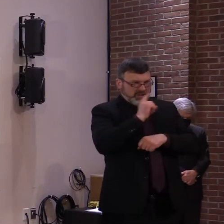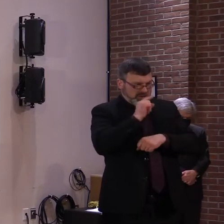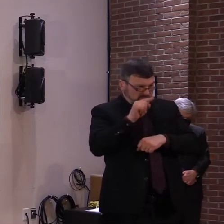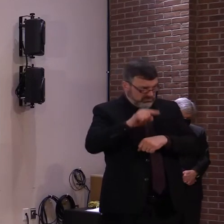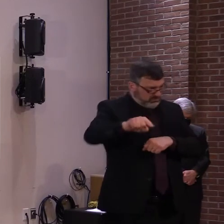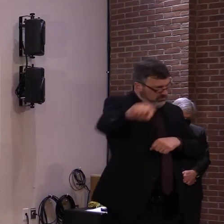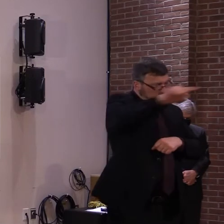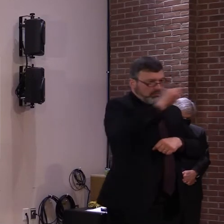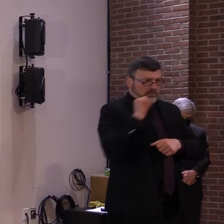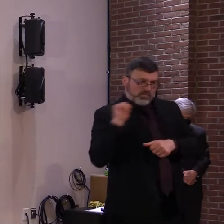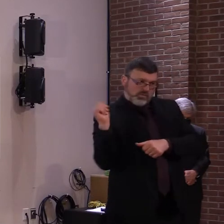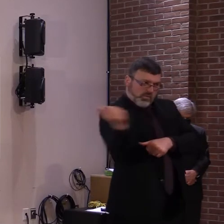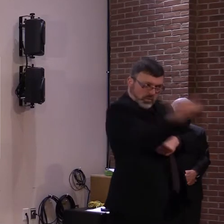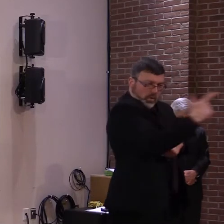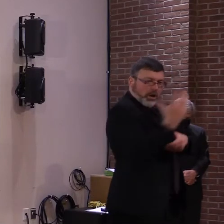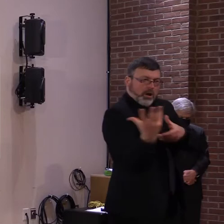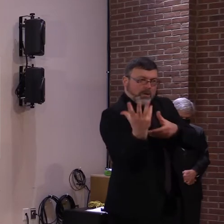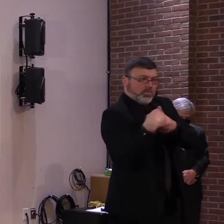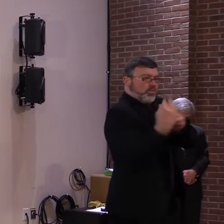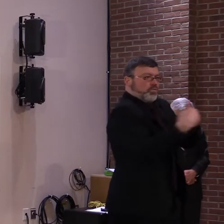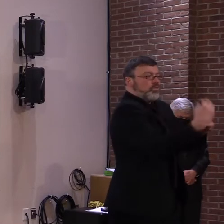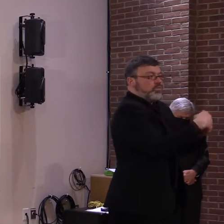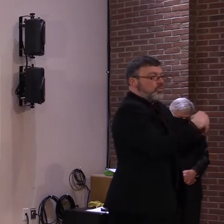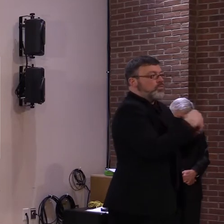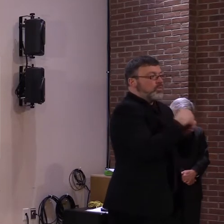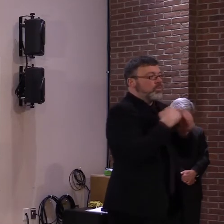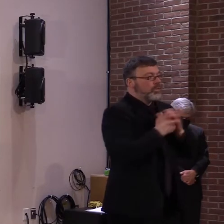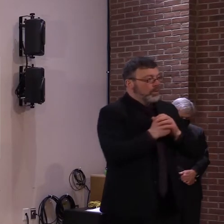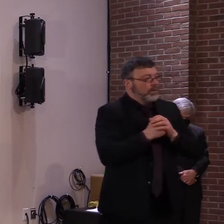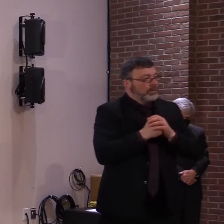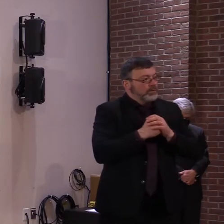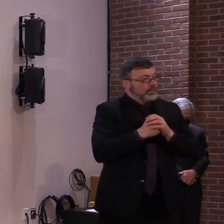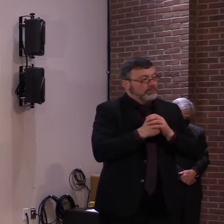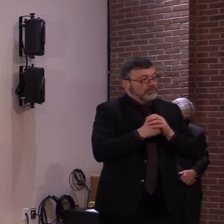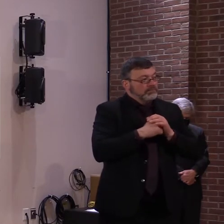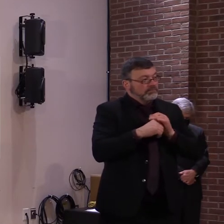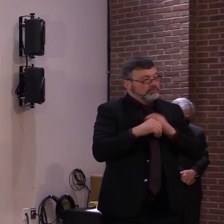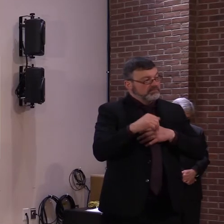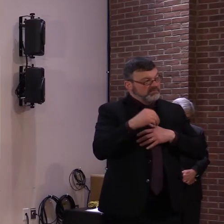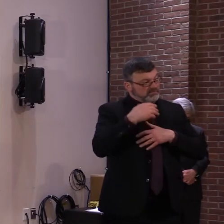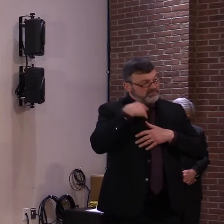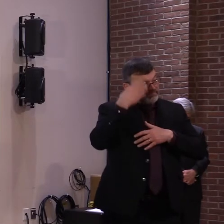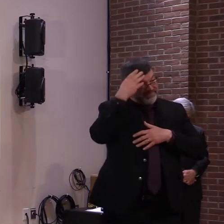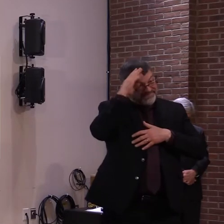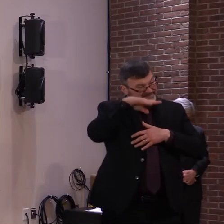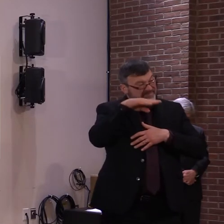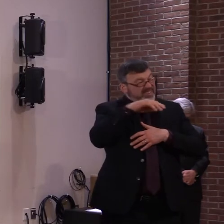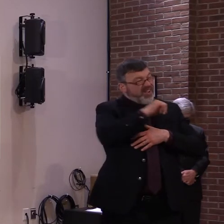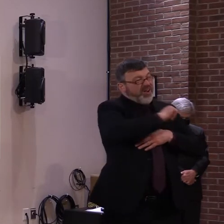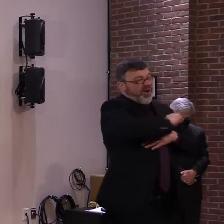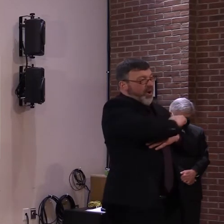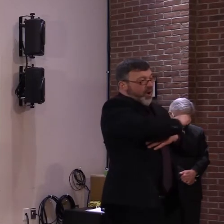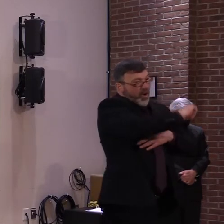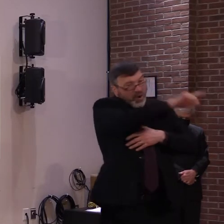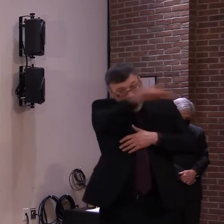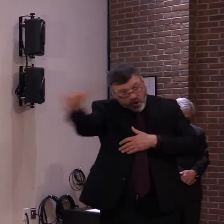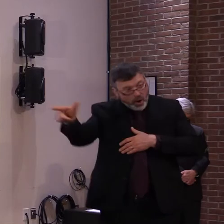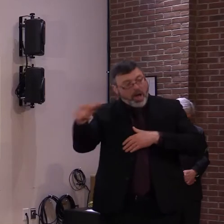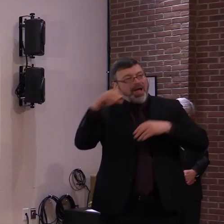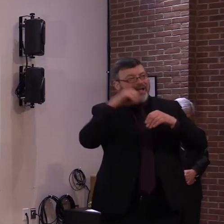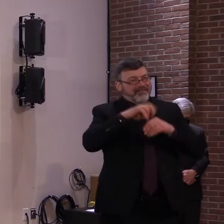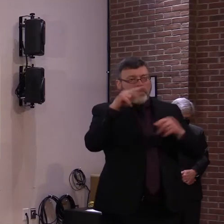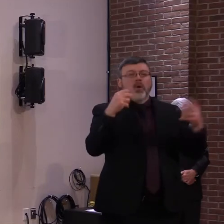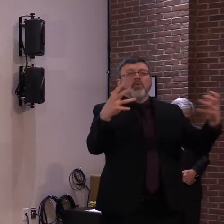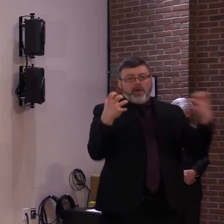has the opportunity to be vaccinated so that we're all protected and the virus is at bay, we must stay committed every